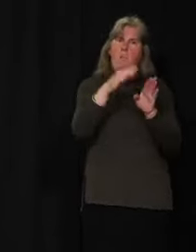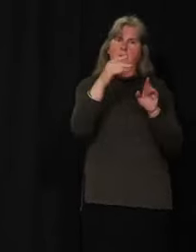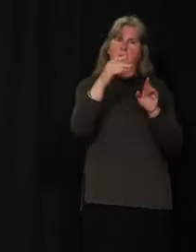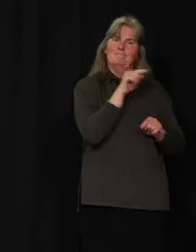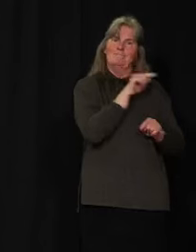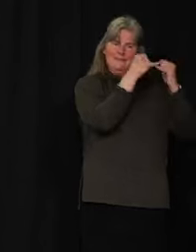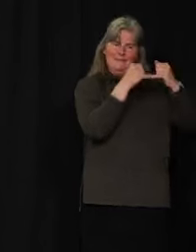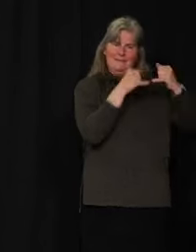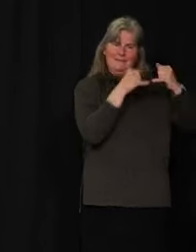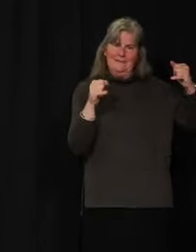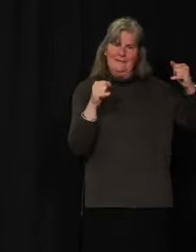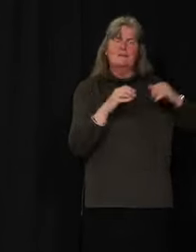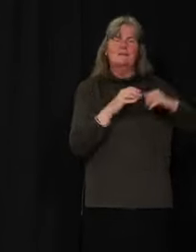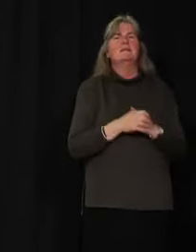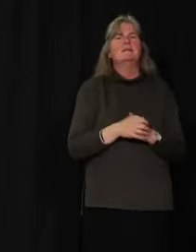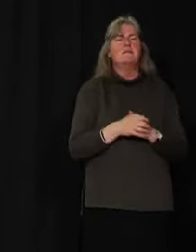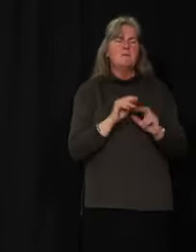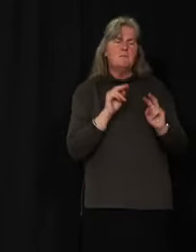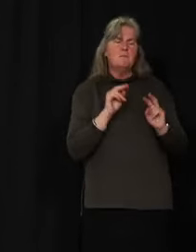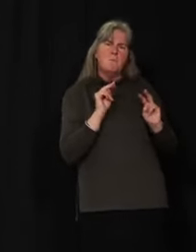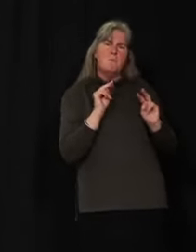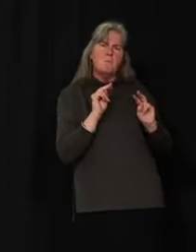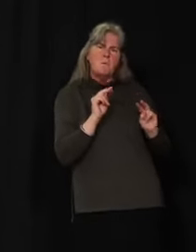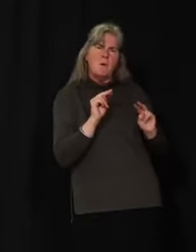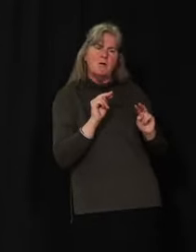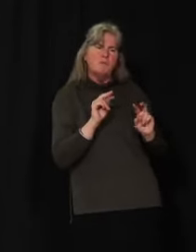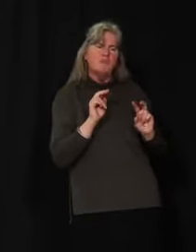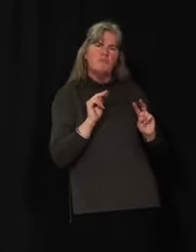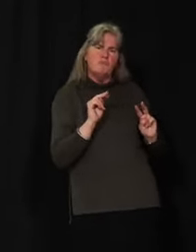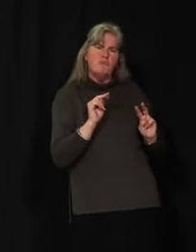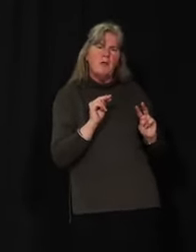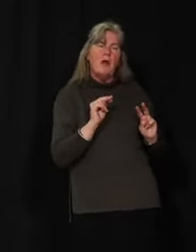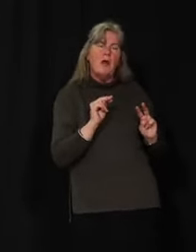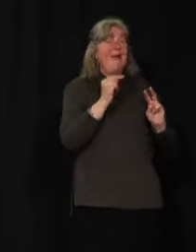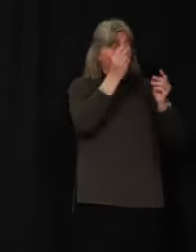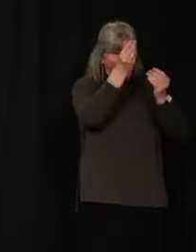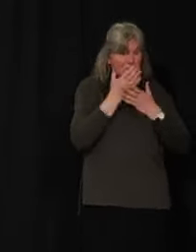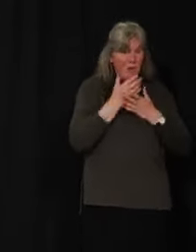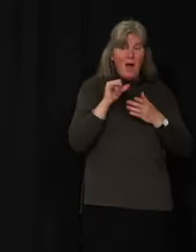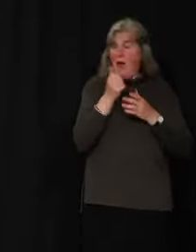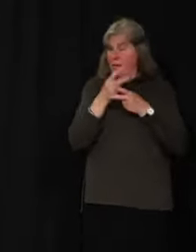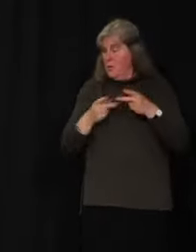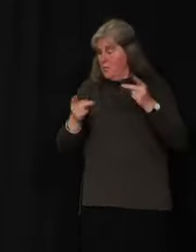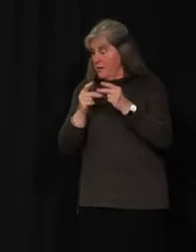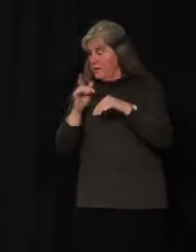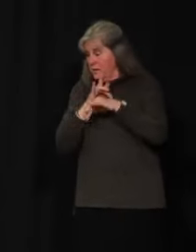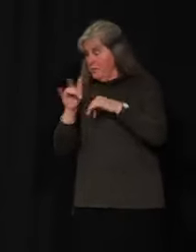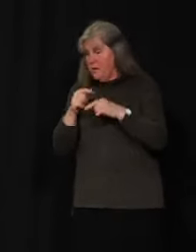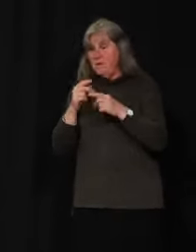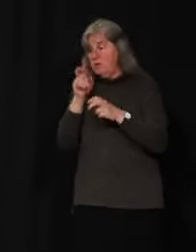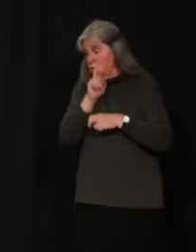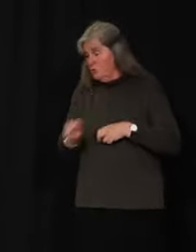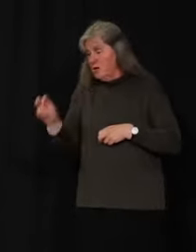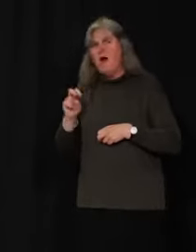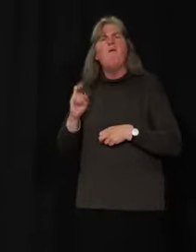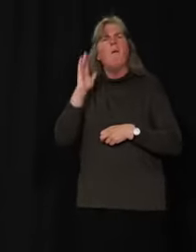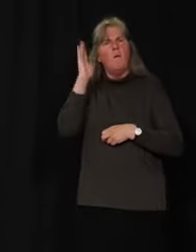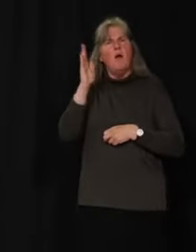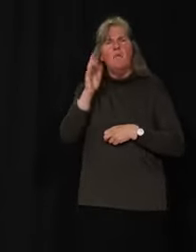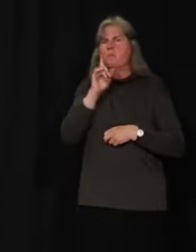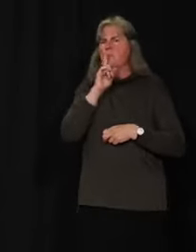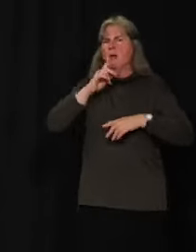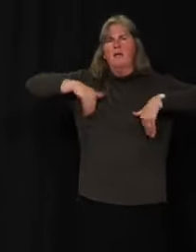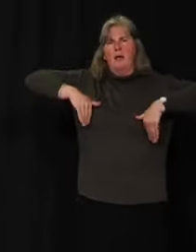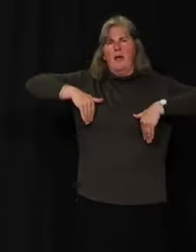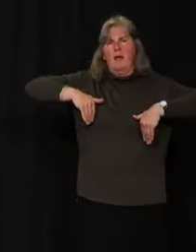if it is safe to lift travel restrictions, and we will share that information if and when it becomes available. Now lifting